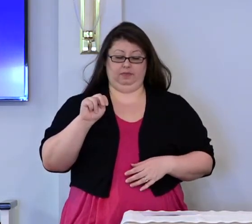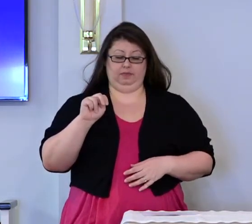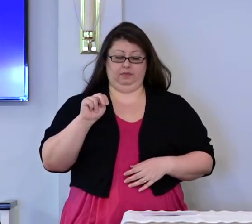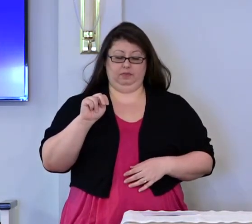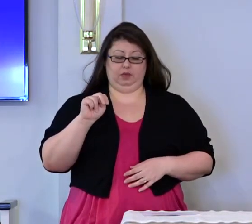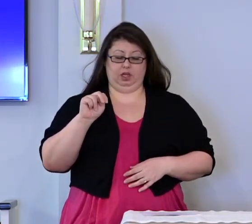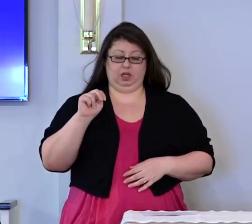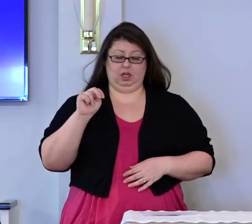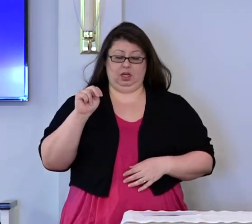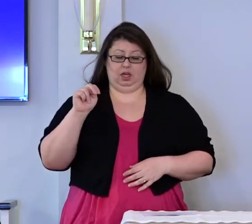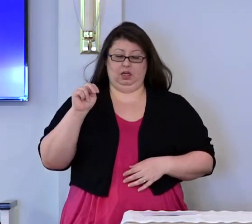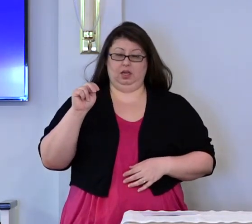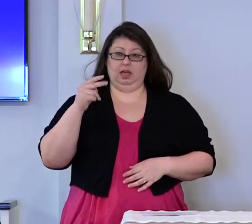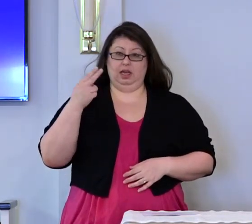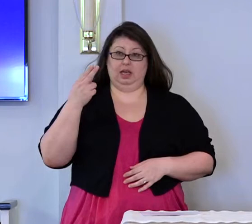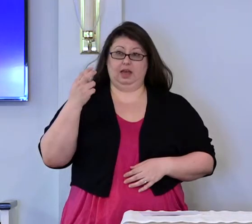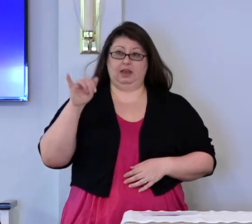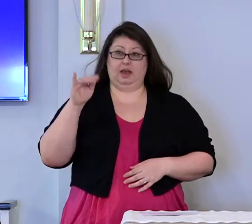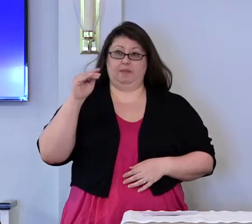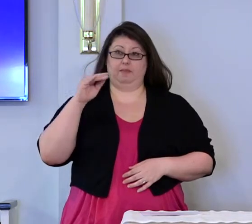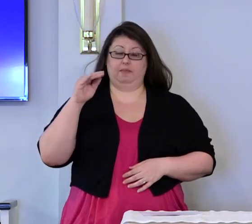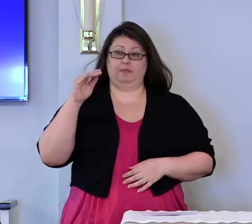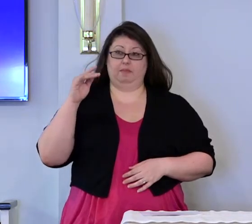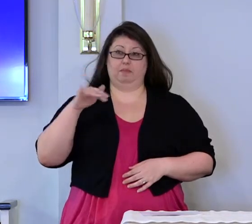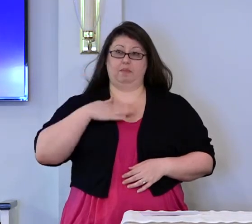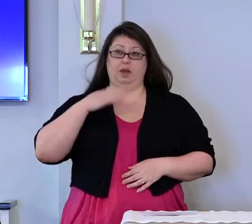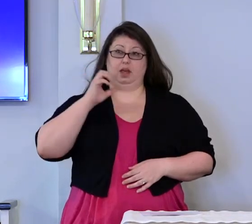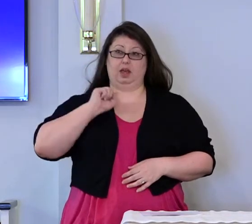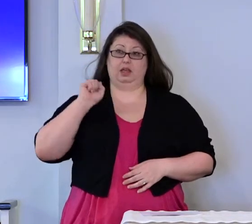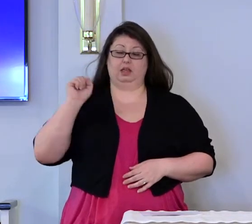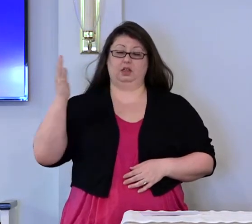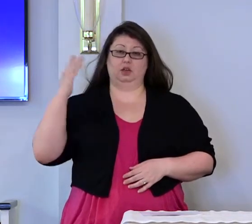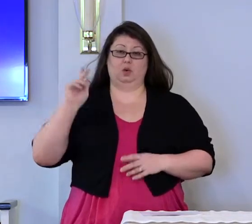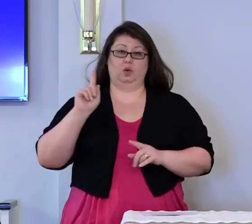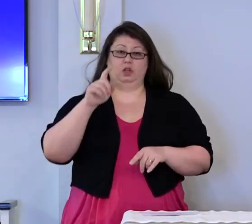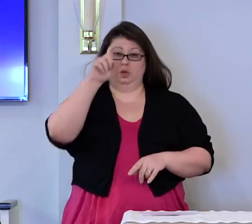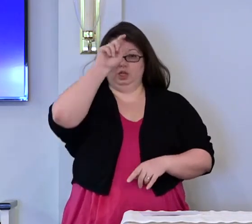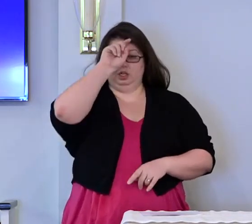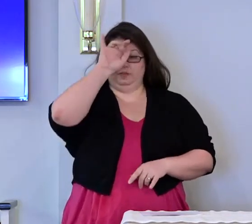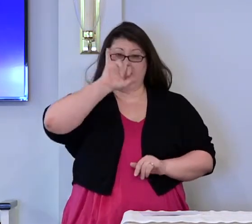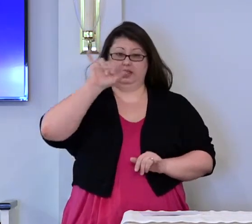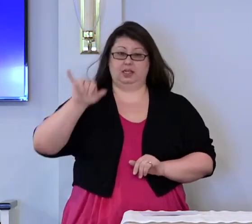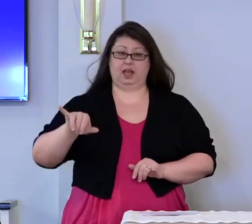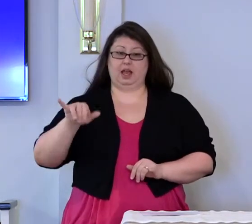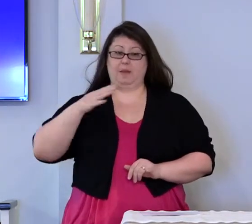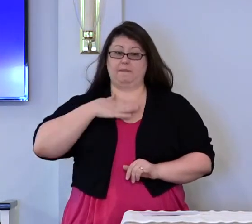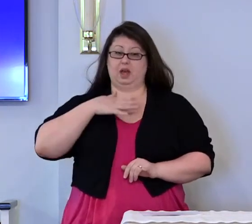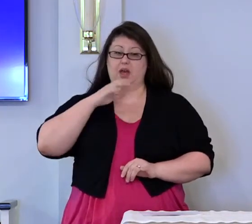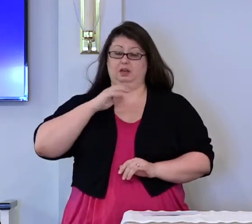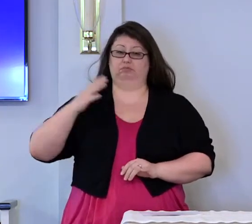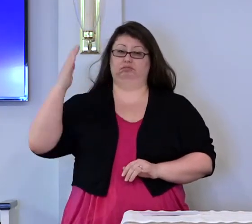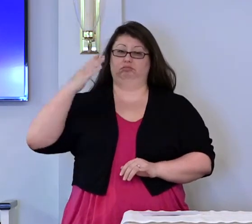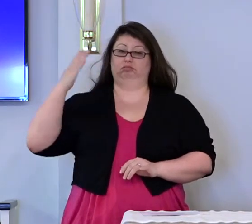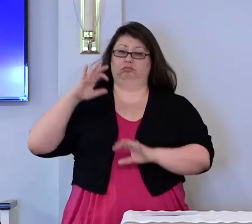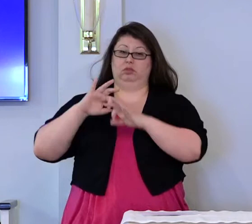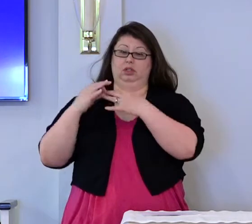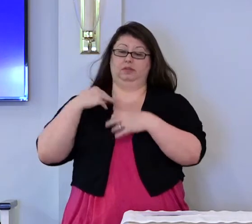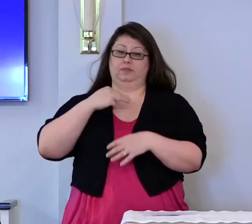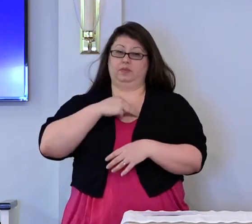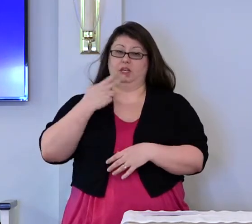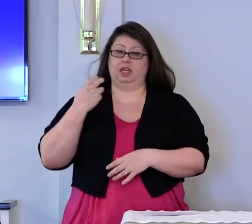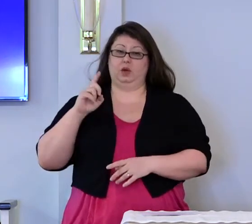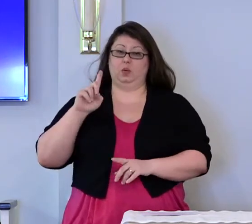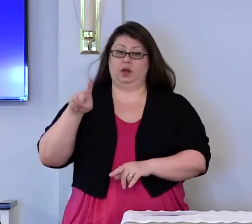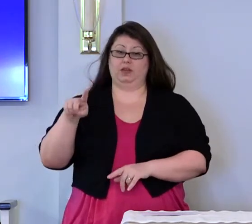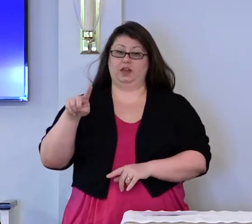He went down into Egypt and stayed there. When he went there, he had